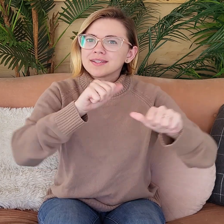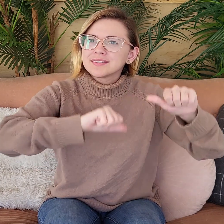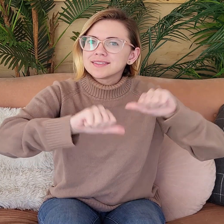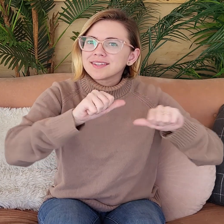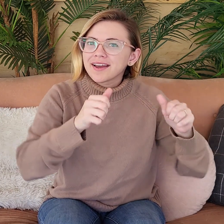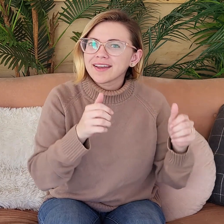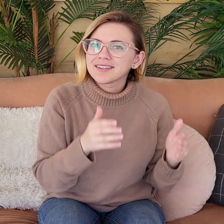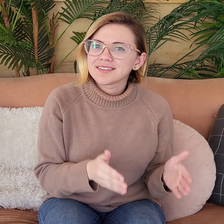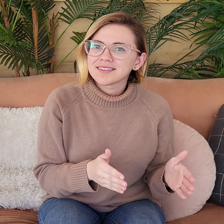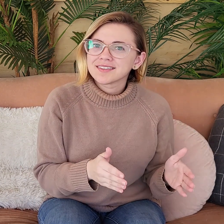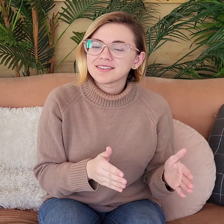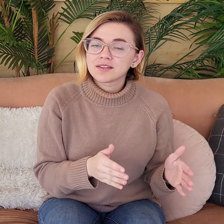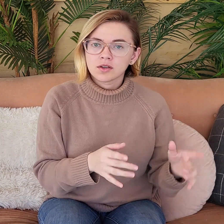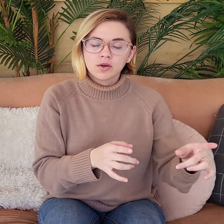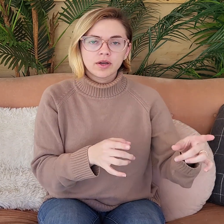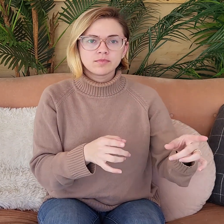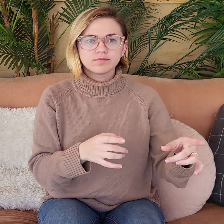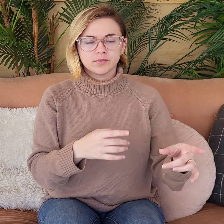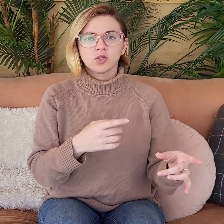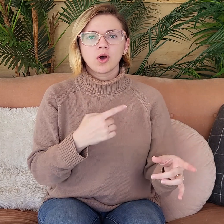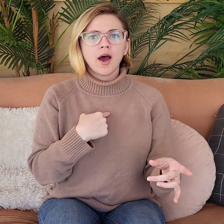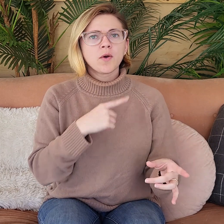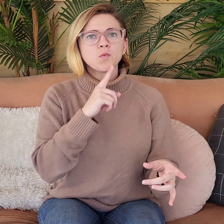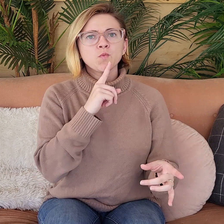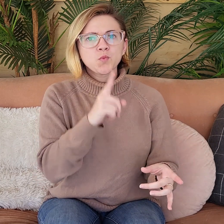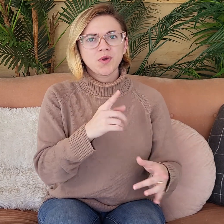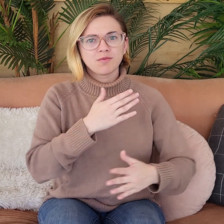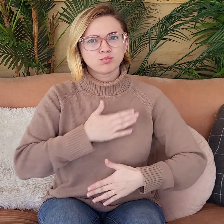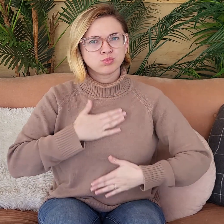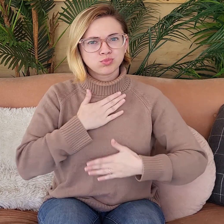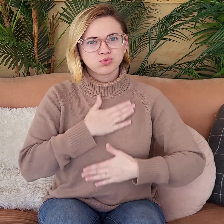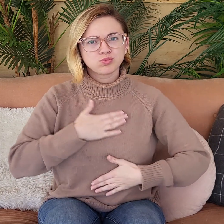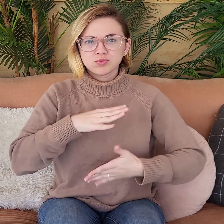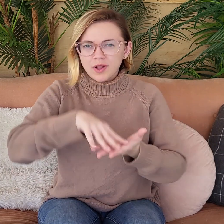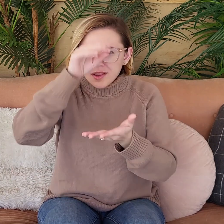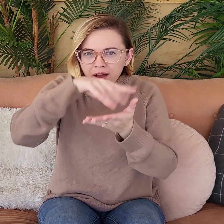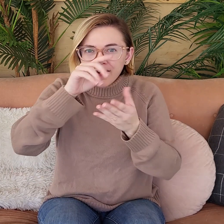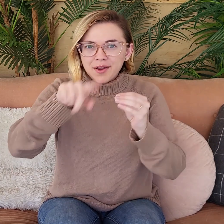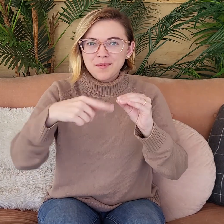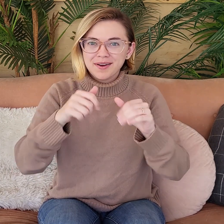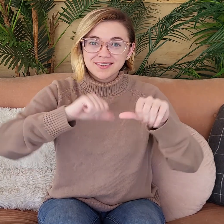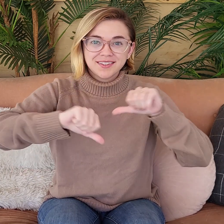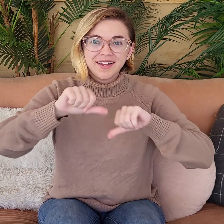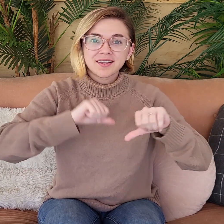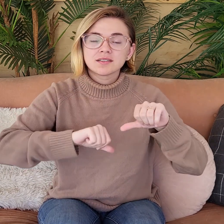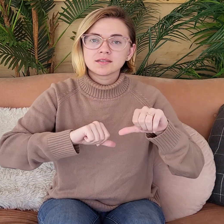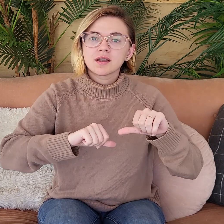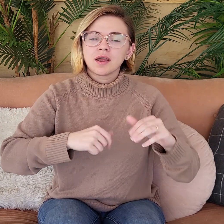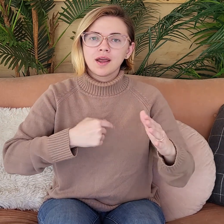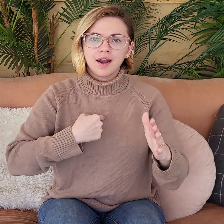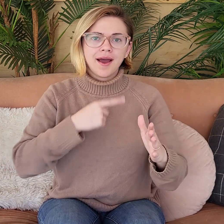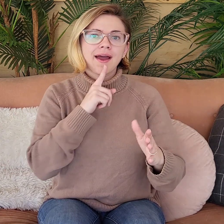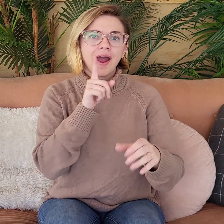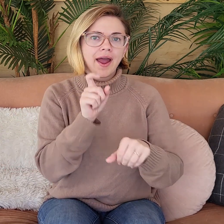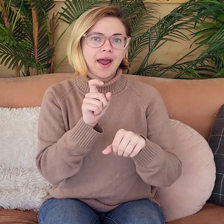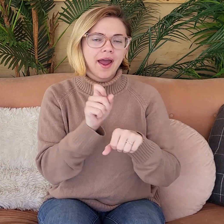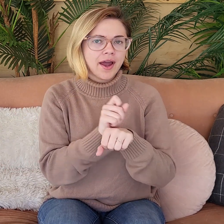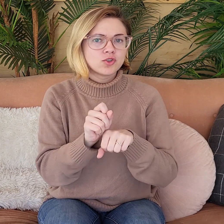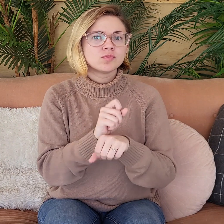it actually matches with scientists. And I really enjoy learning about science.